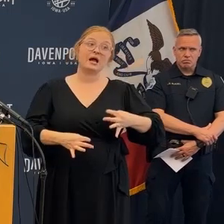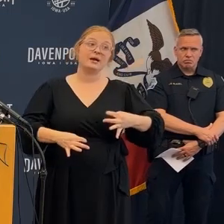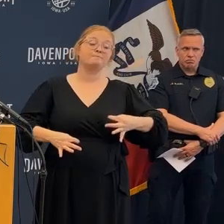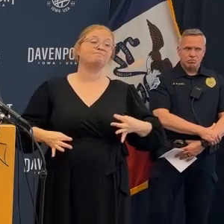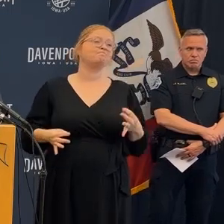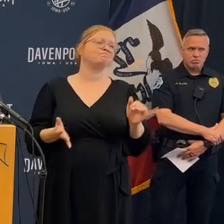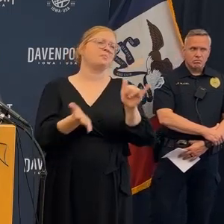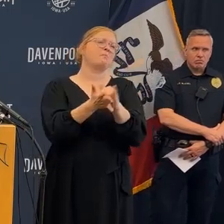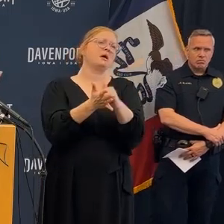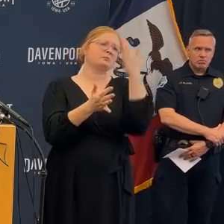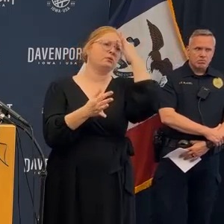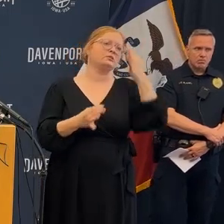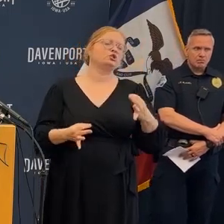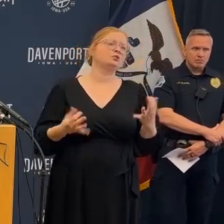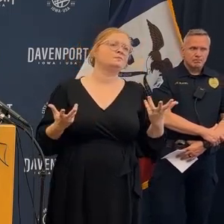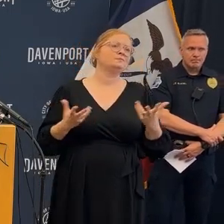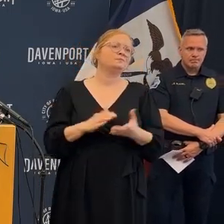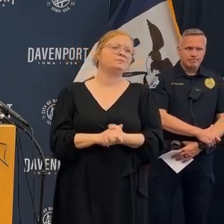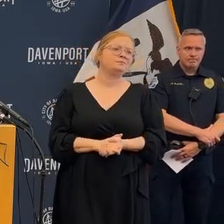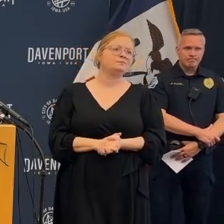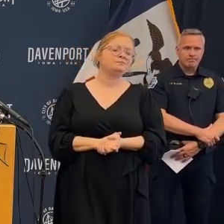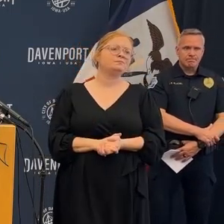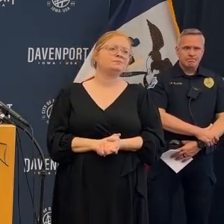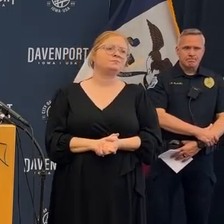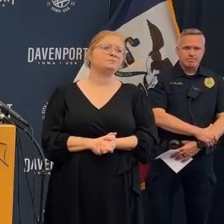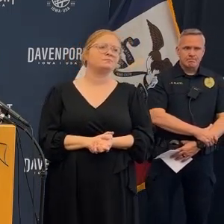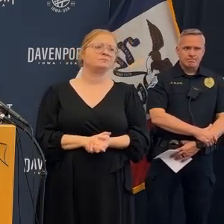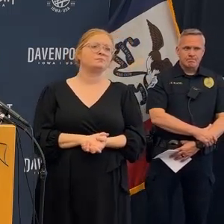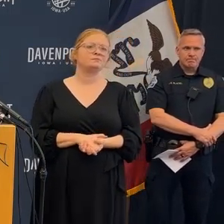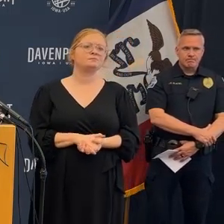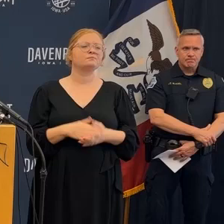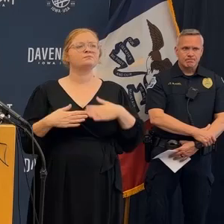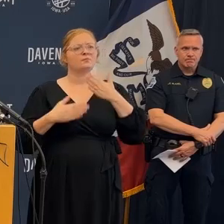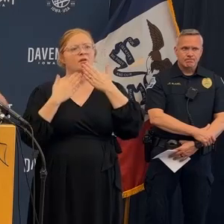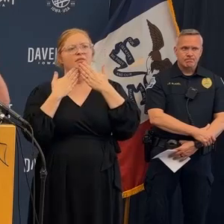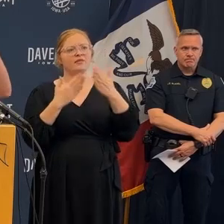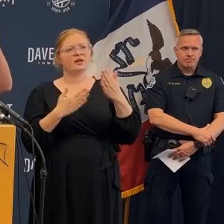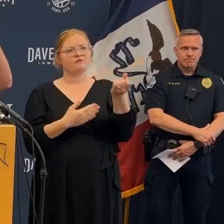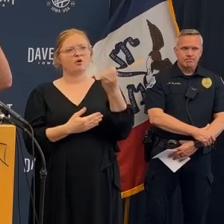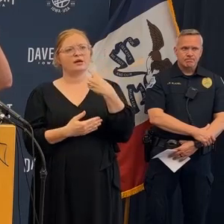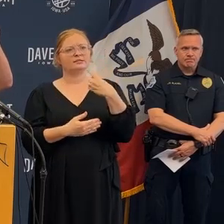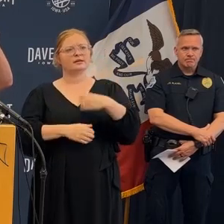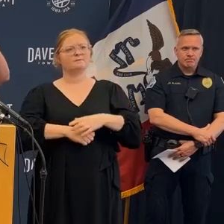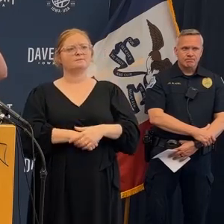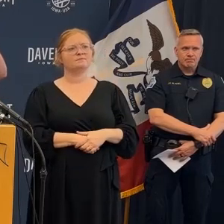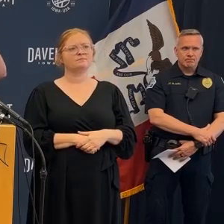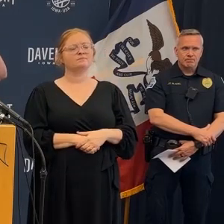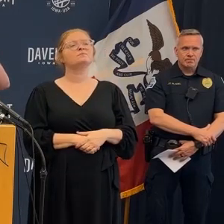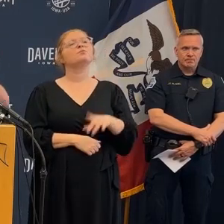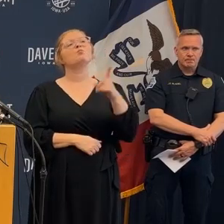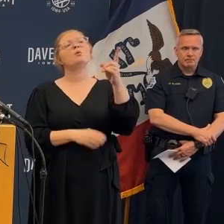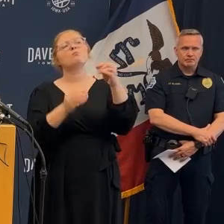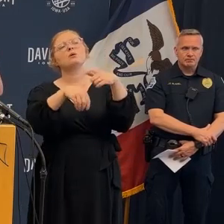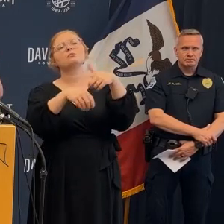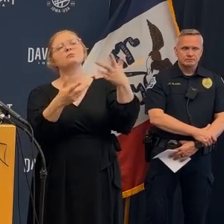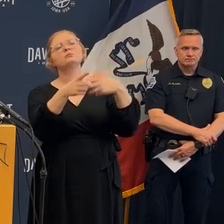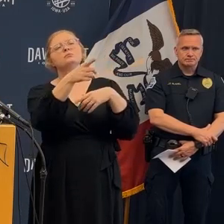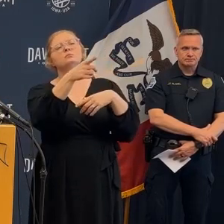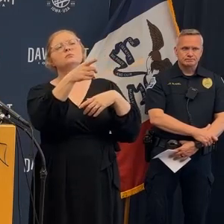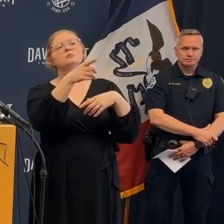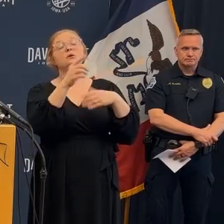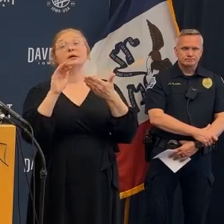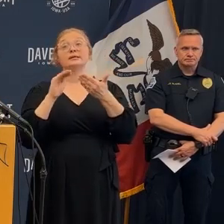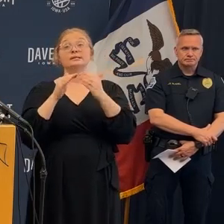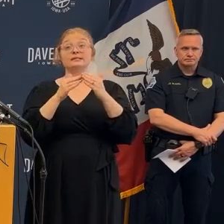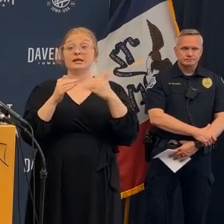we are evaluating that but the you're right that that's me and I'm and our respective